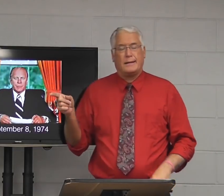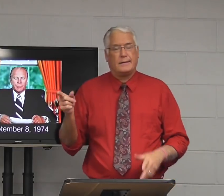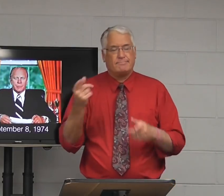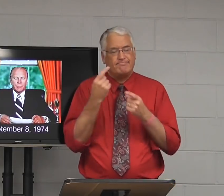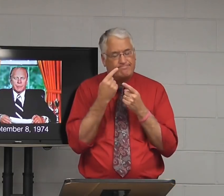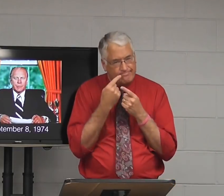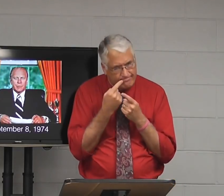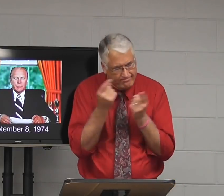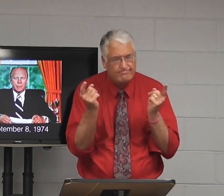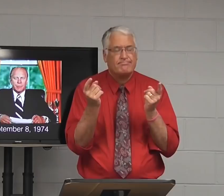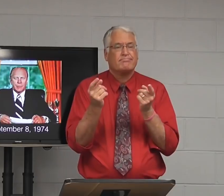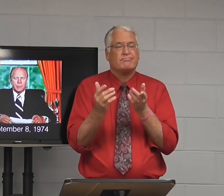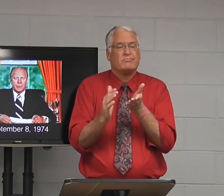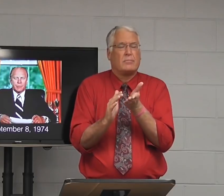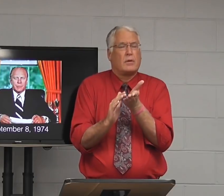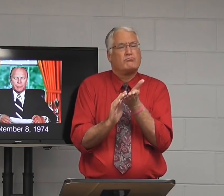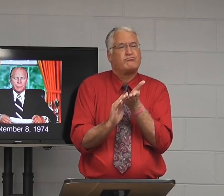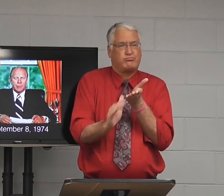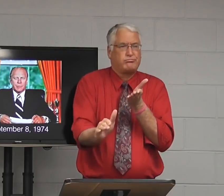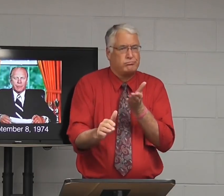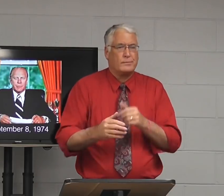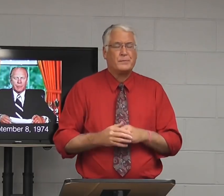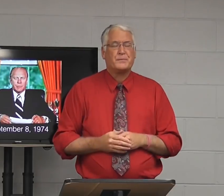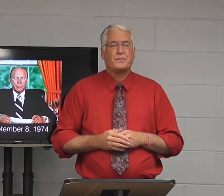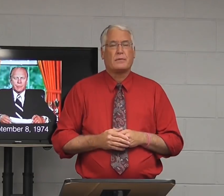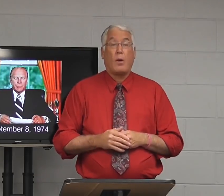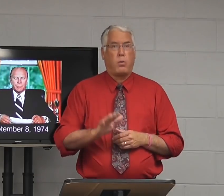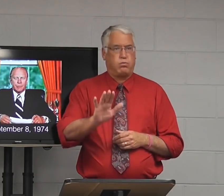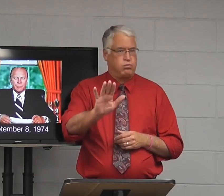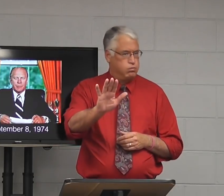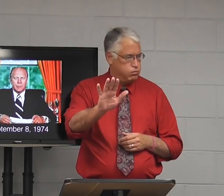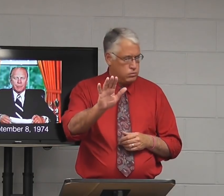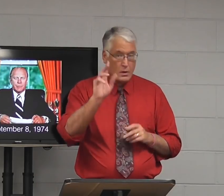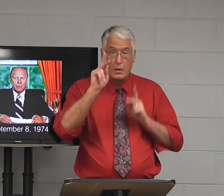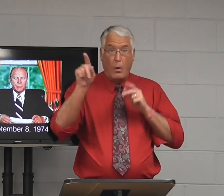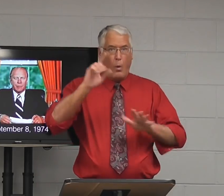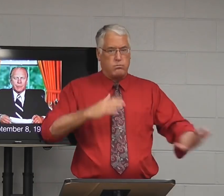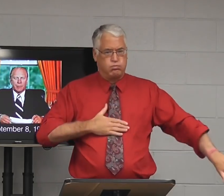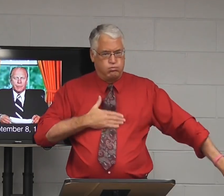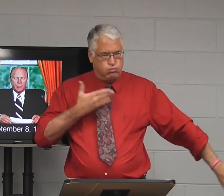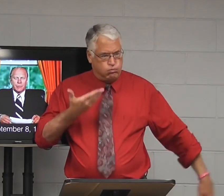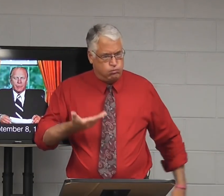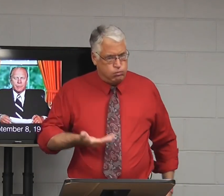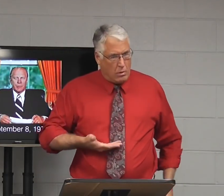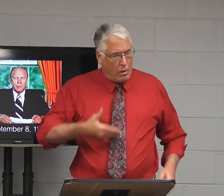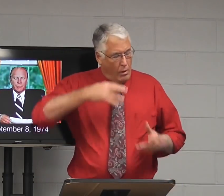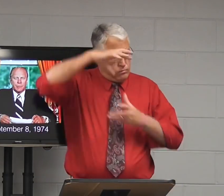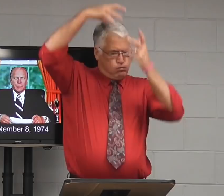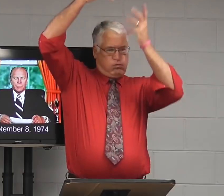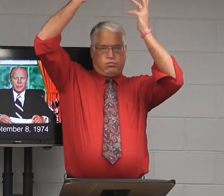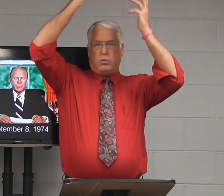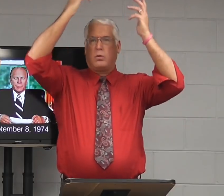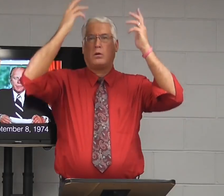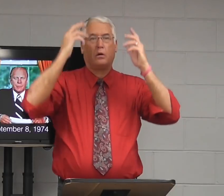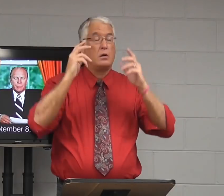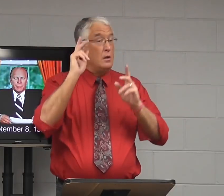So President Ford pardoned Nixon, and the people became so